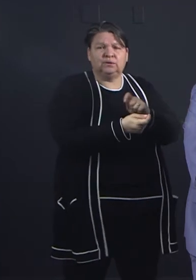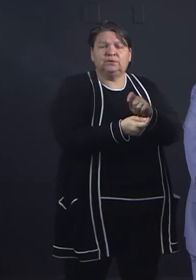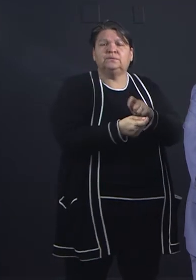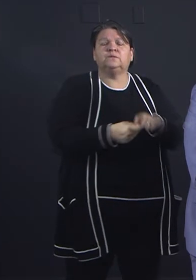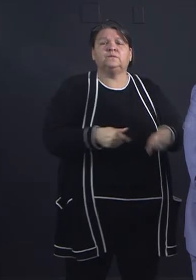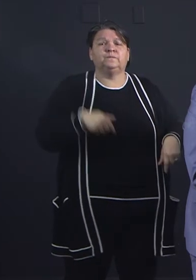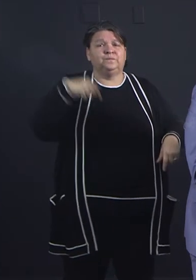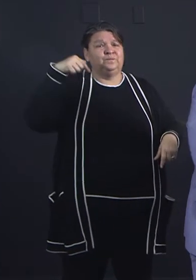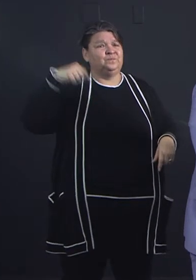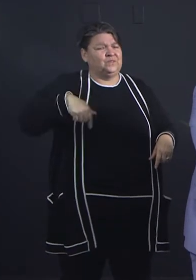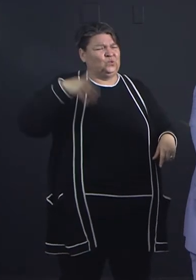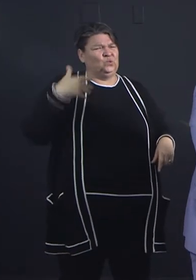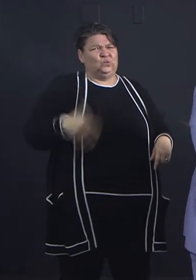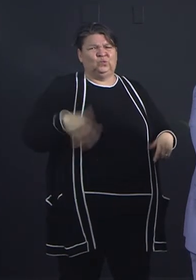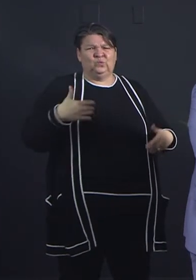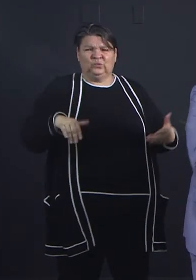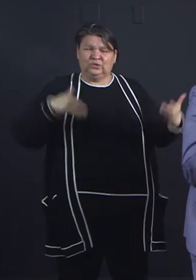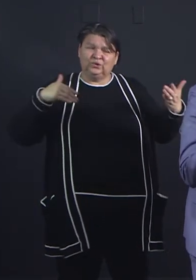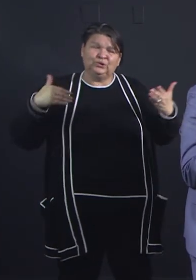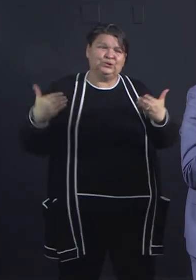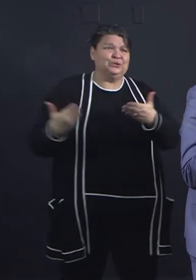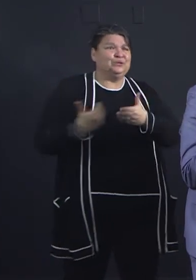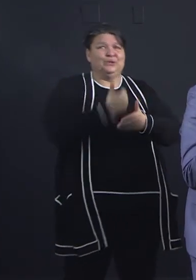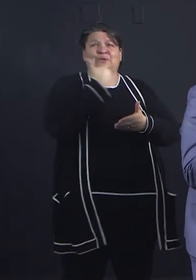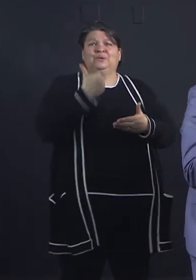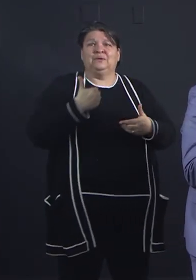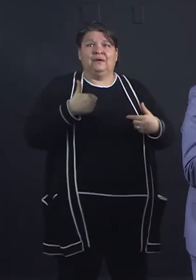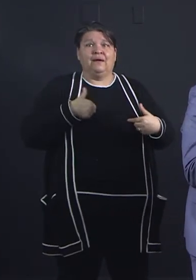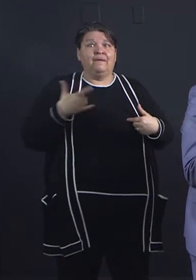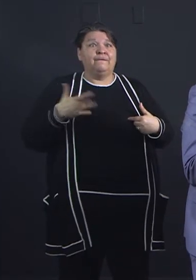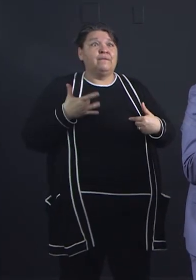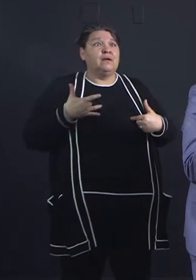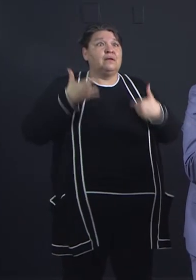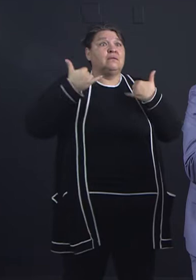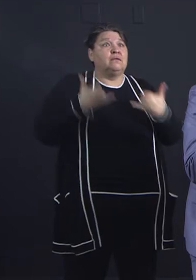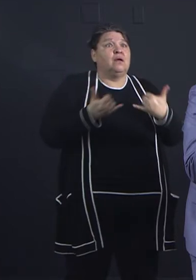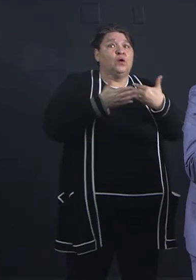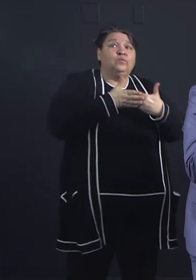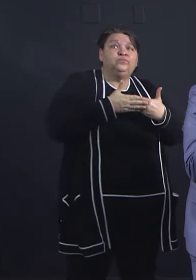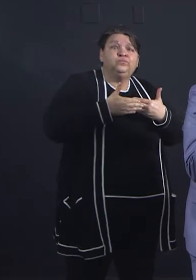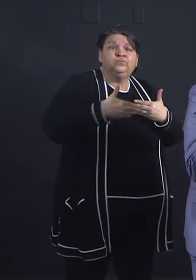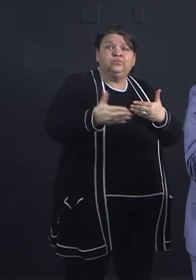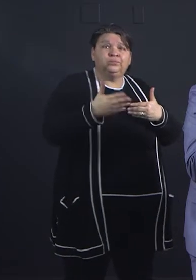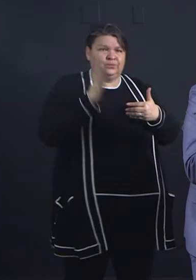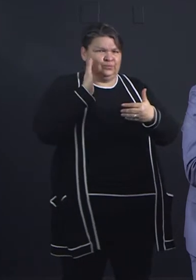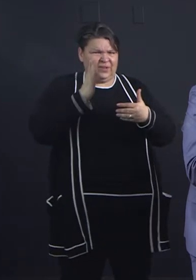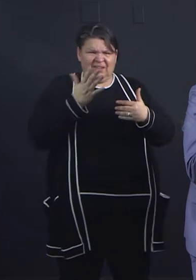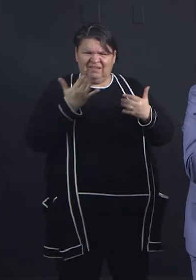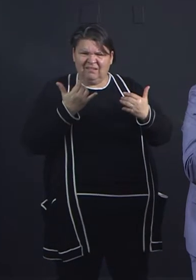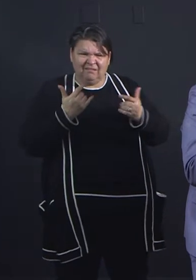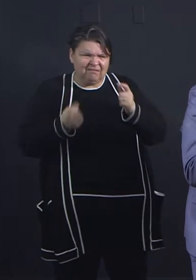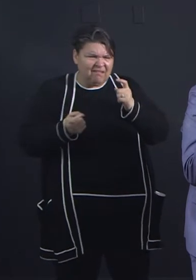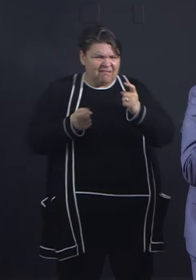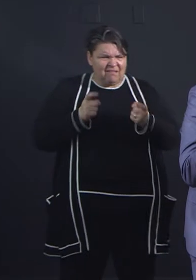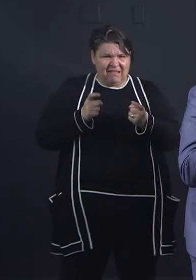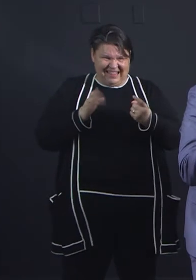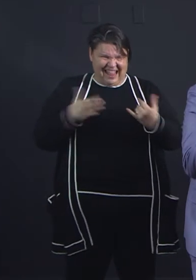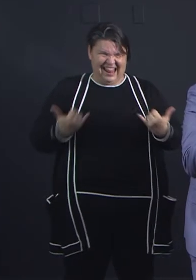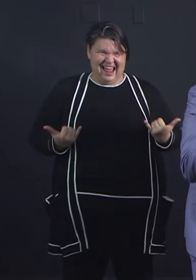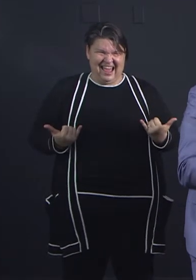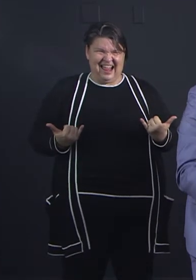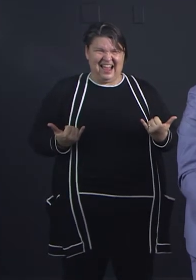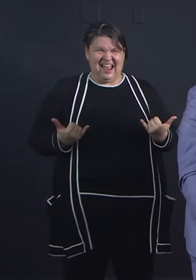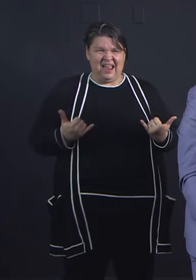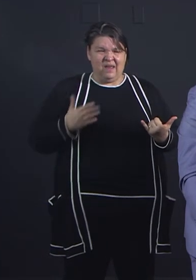there's no going back to the old way. I think this is an opportunity for us to learn and benefit and